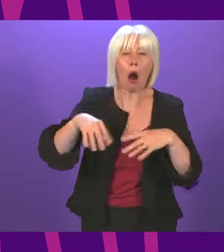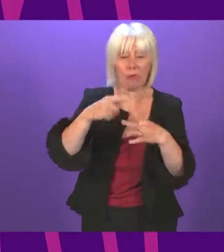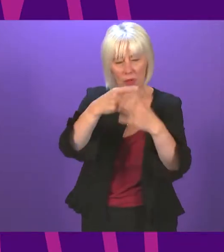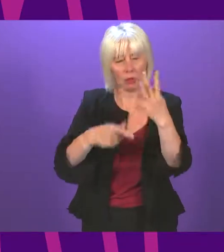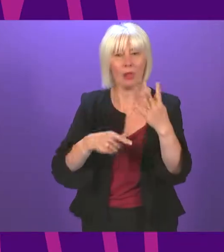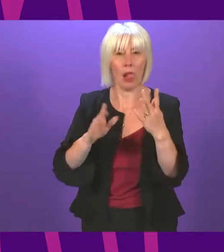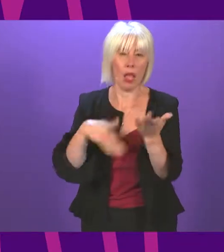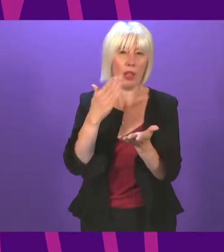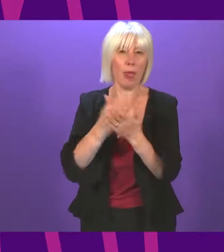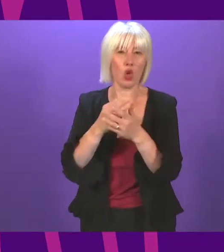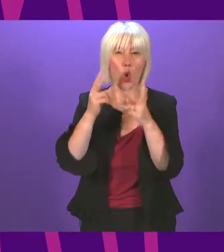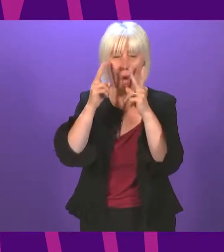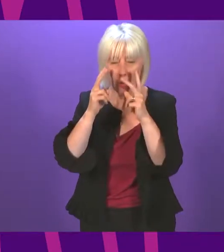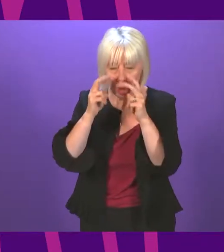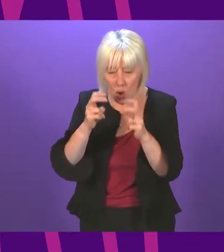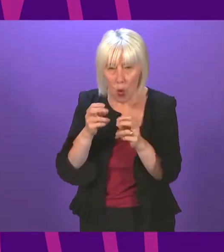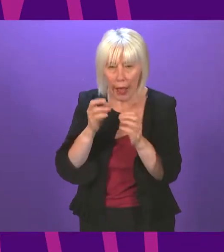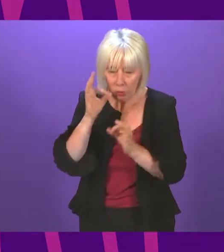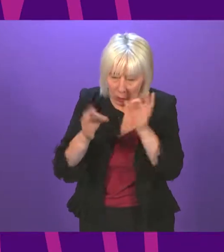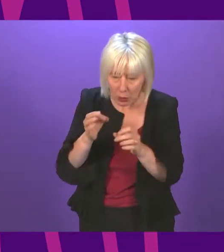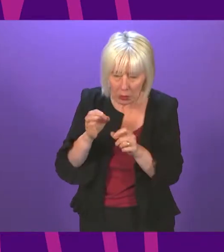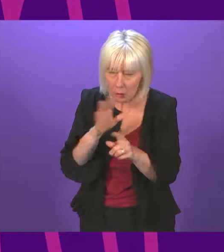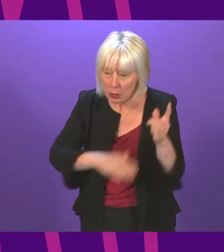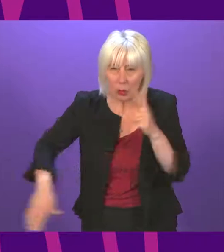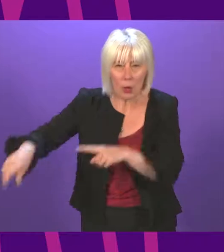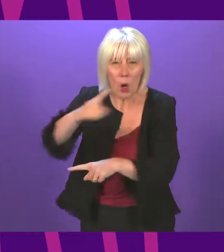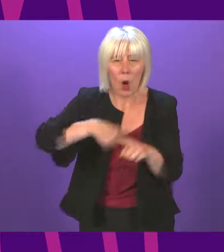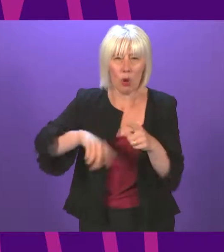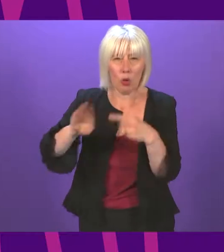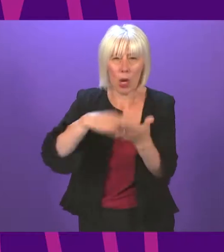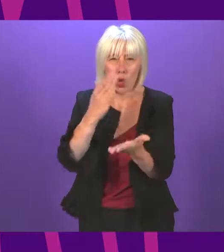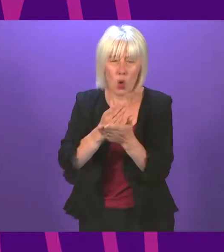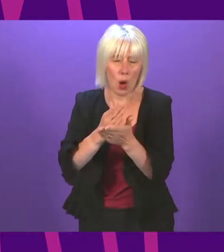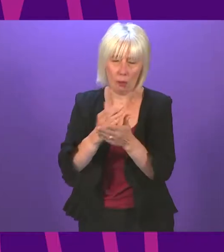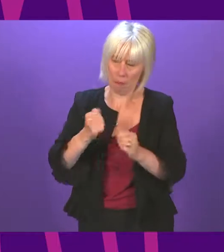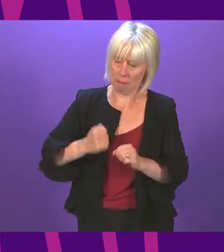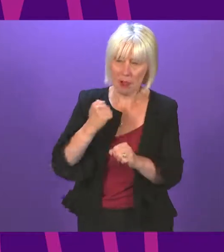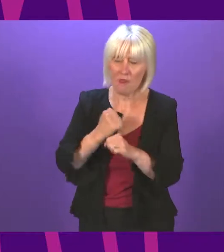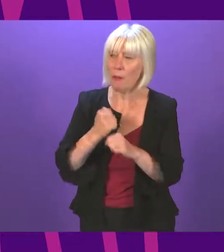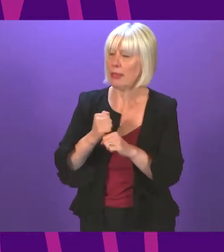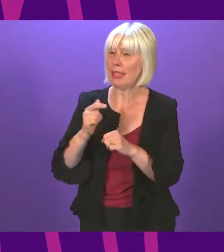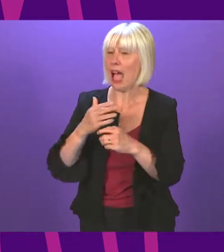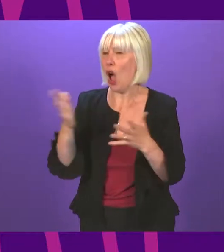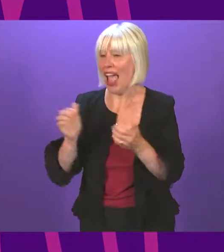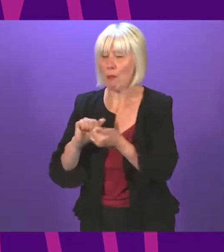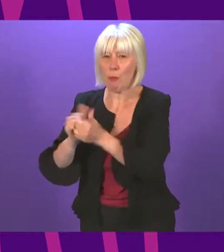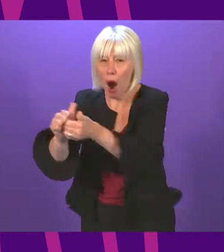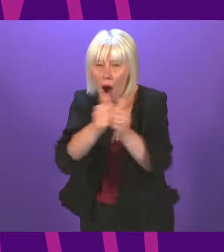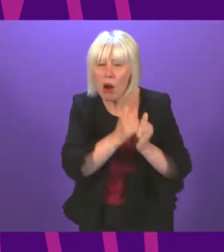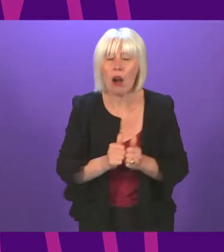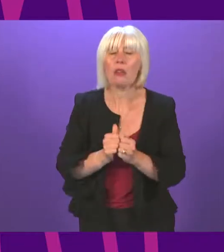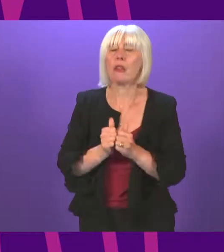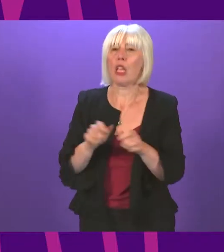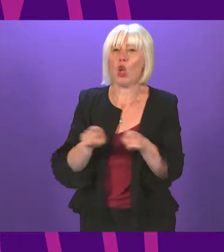the full range of the actions of government and our partners and to subject those and the decision-making